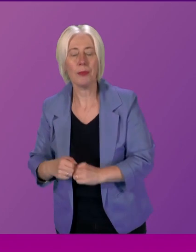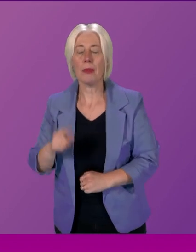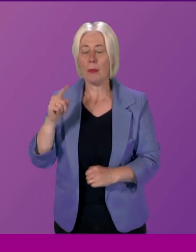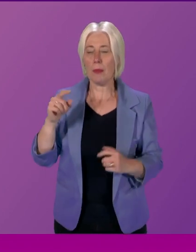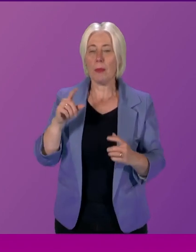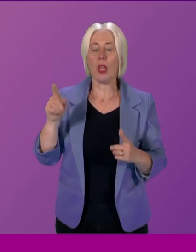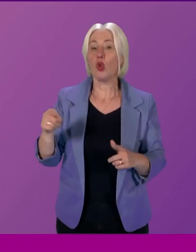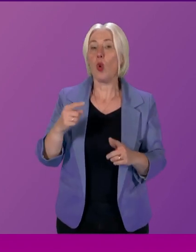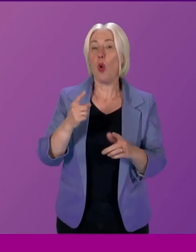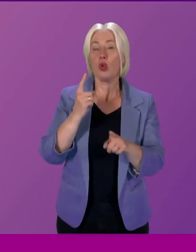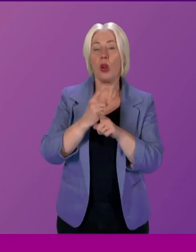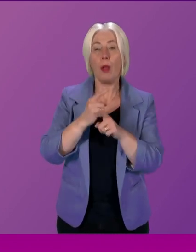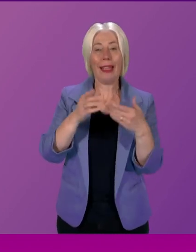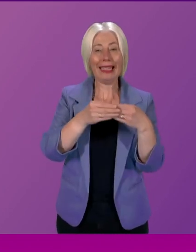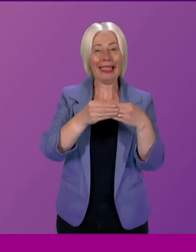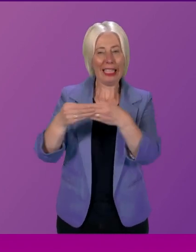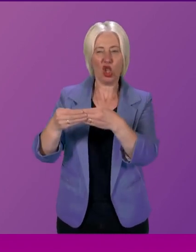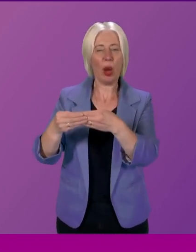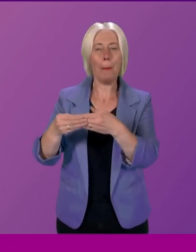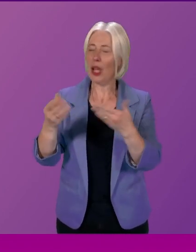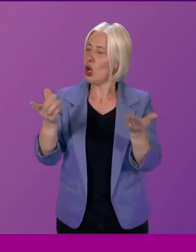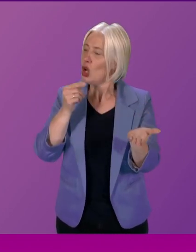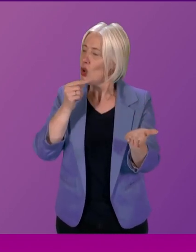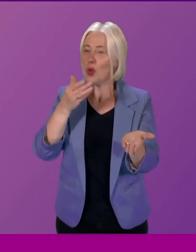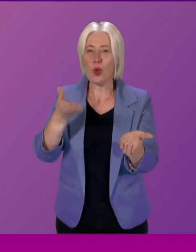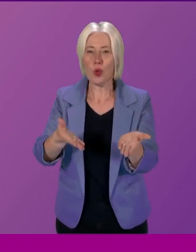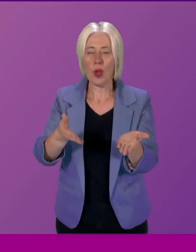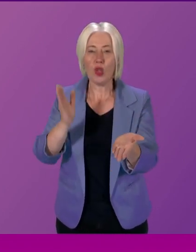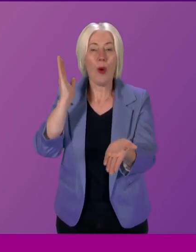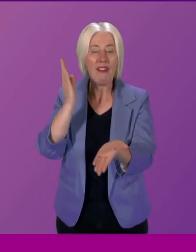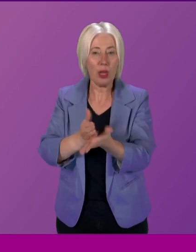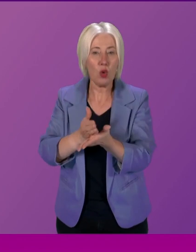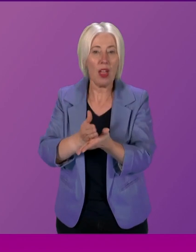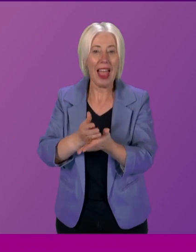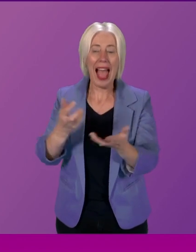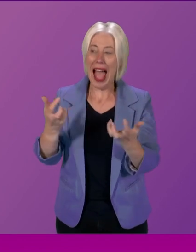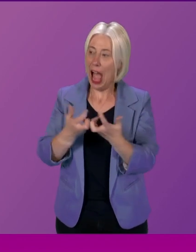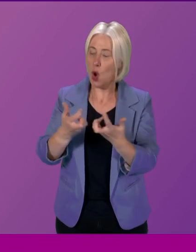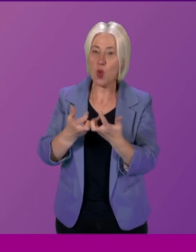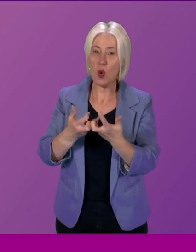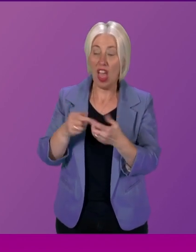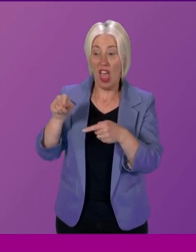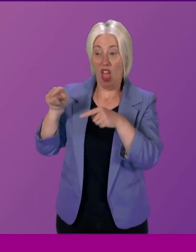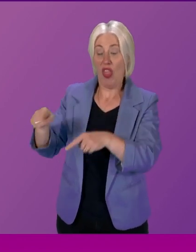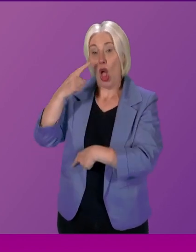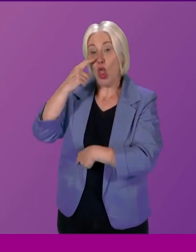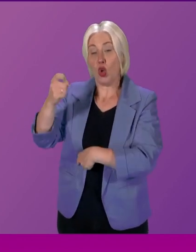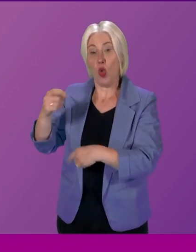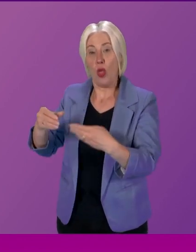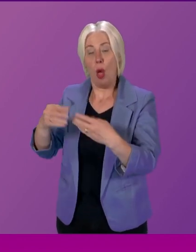that John Mason raised earlier, we need to be cautious about that being representative of all young people's views.